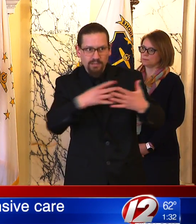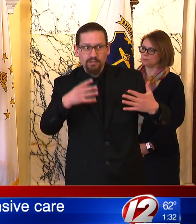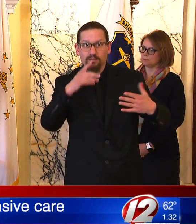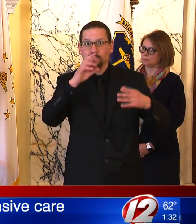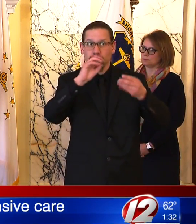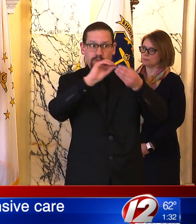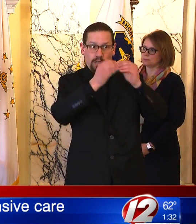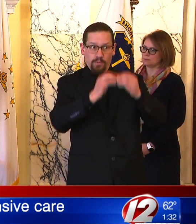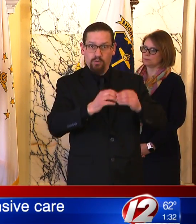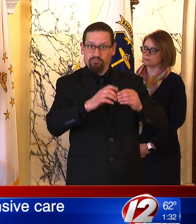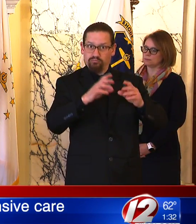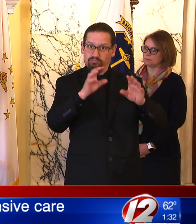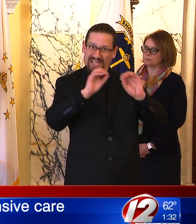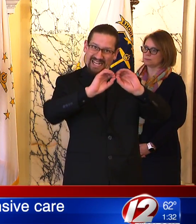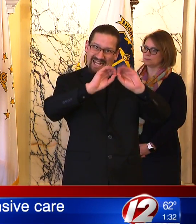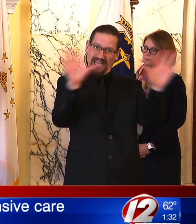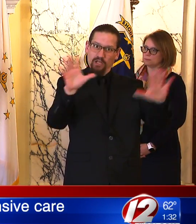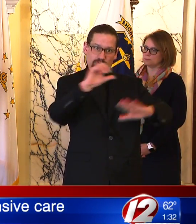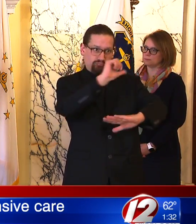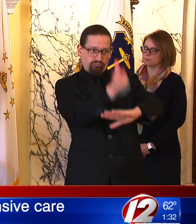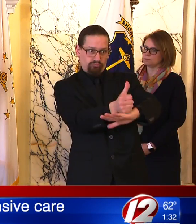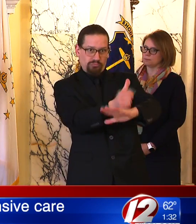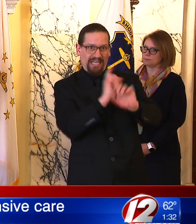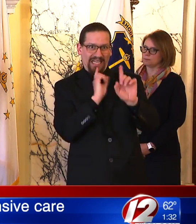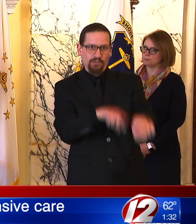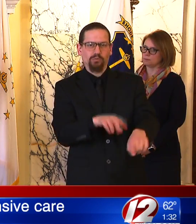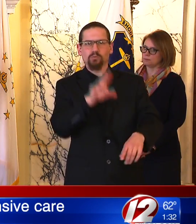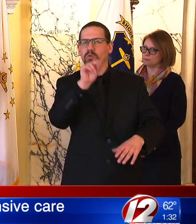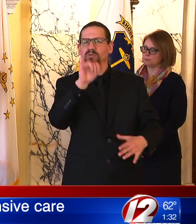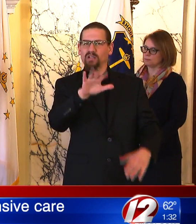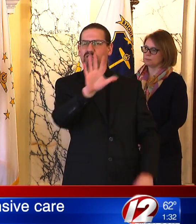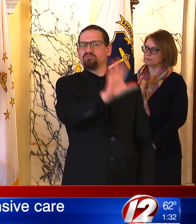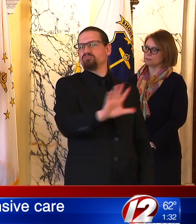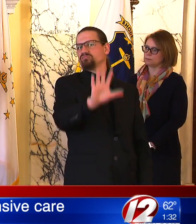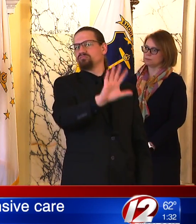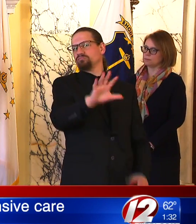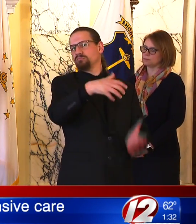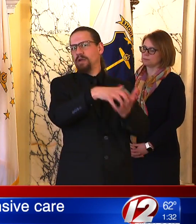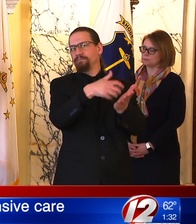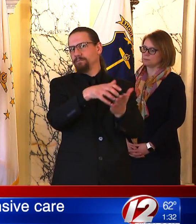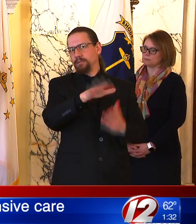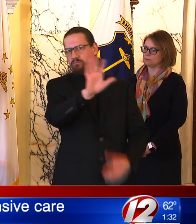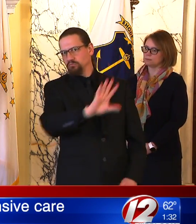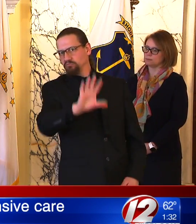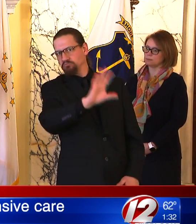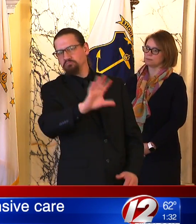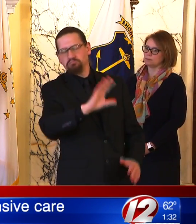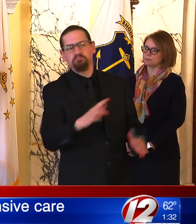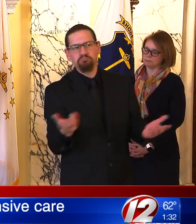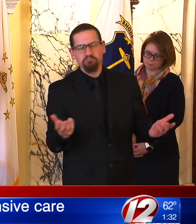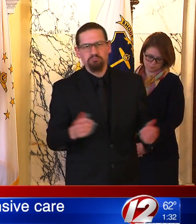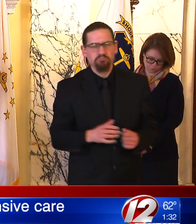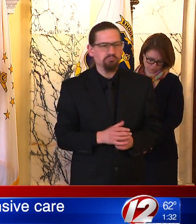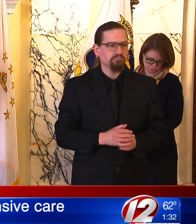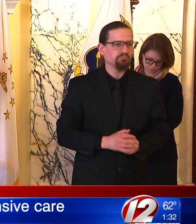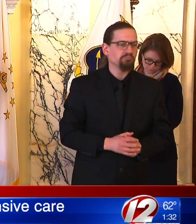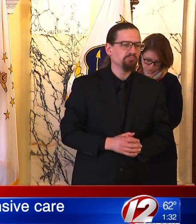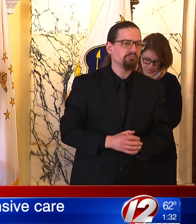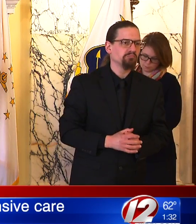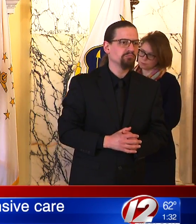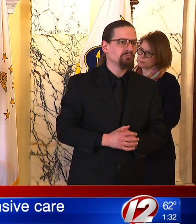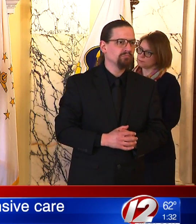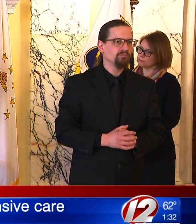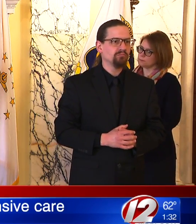numbers every day. Some days those numbers have gone up. Some days they are steady, and some days we see